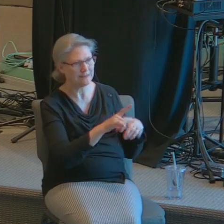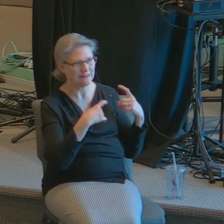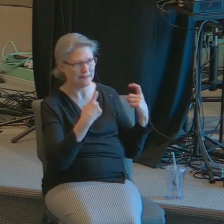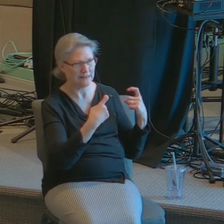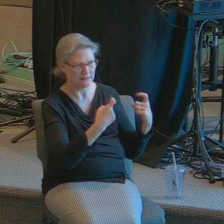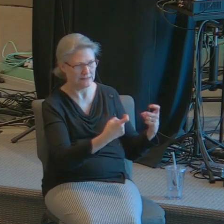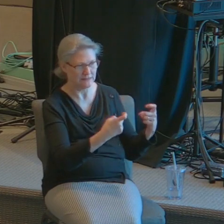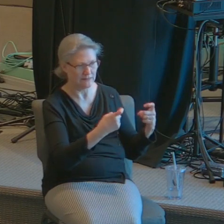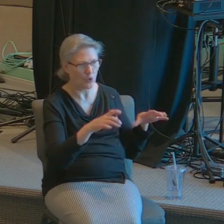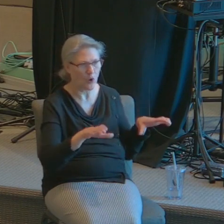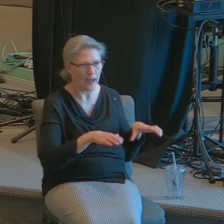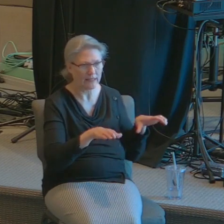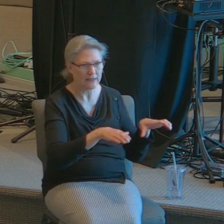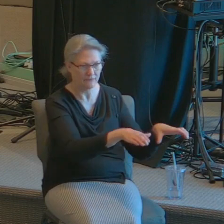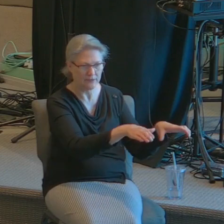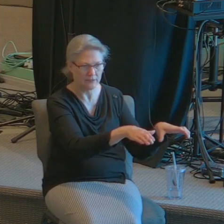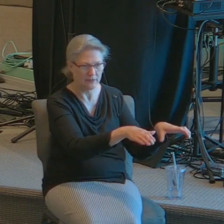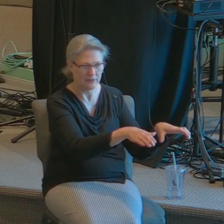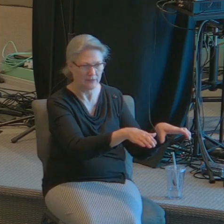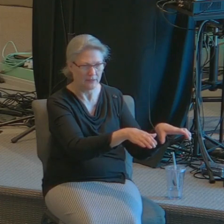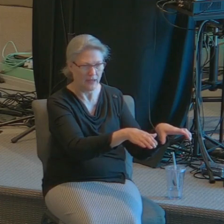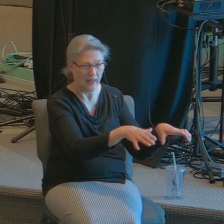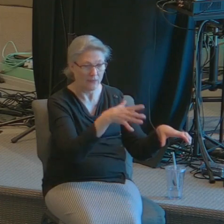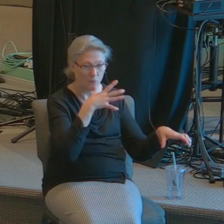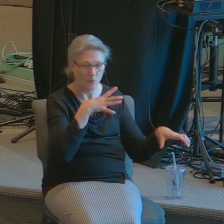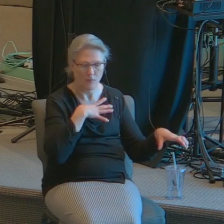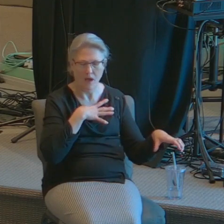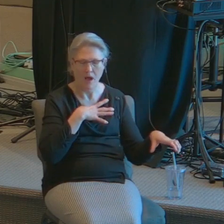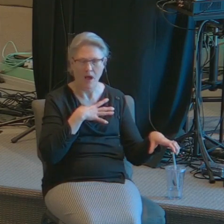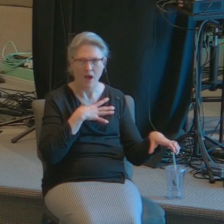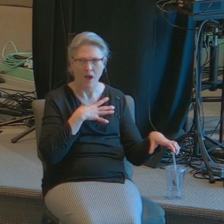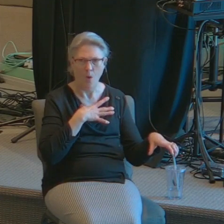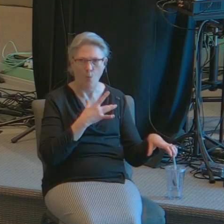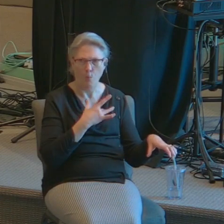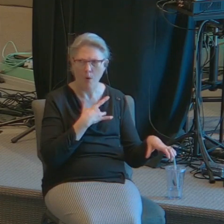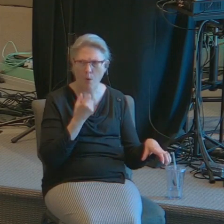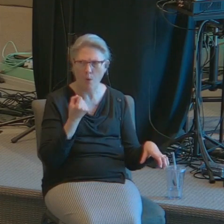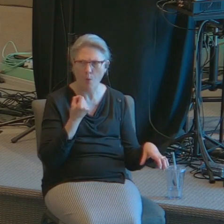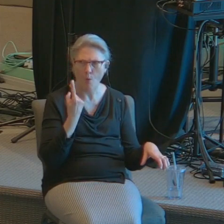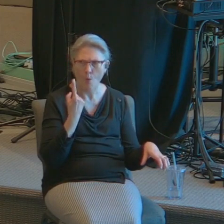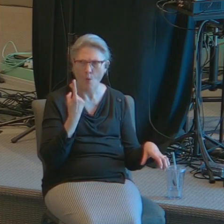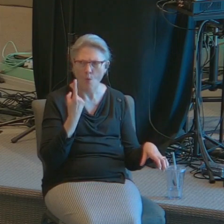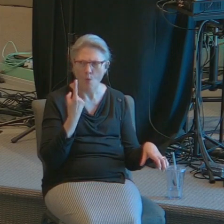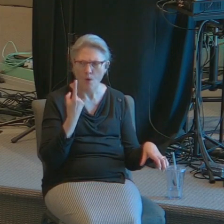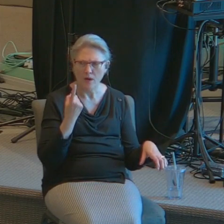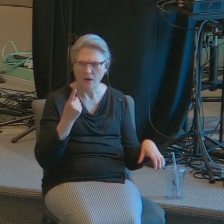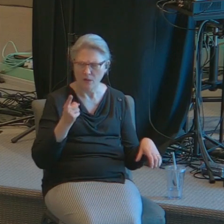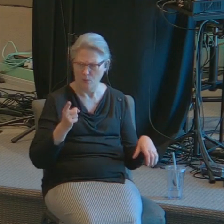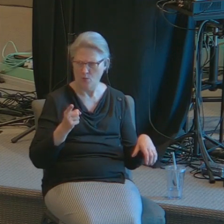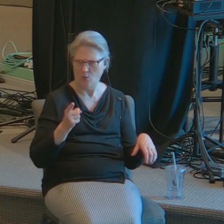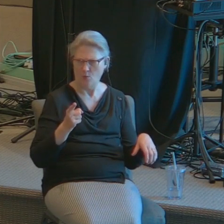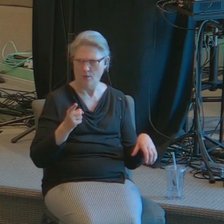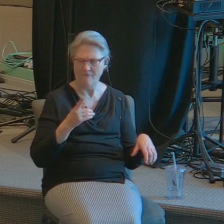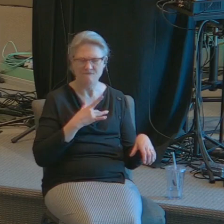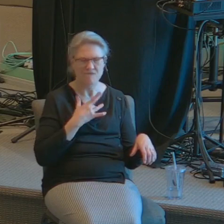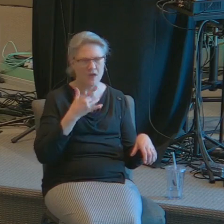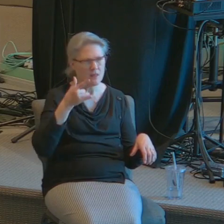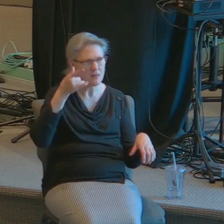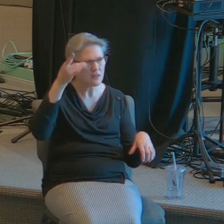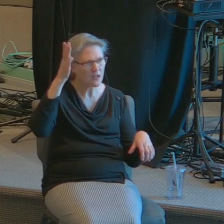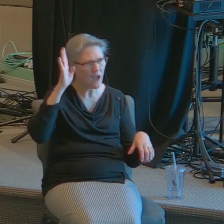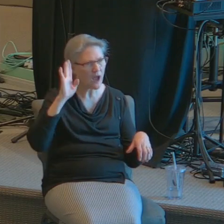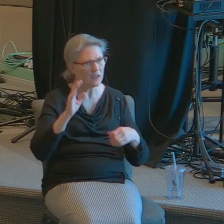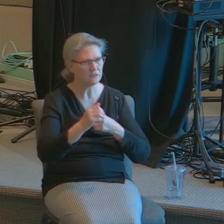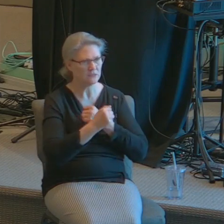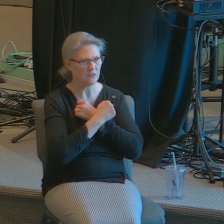is committing and she realized that that it was the love of God that was reaching out to her